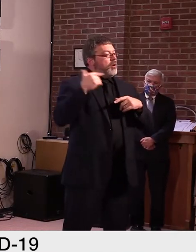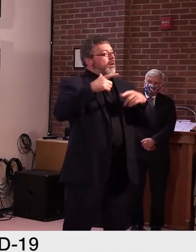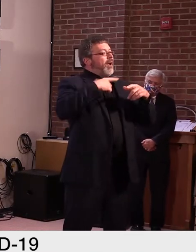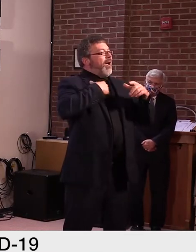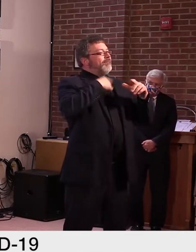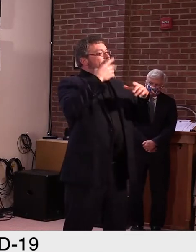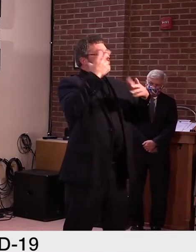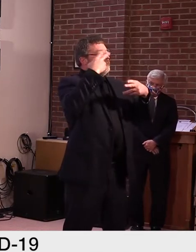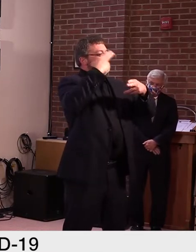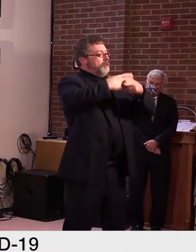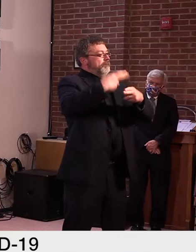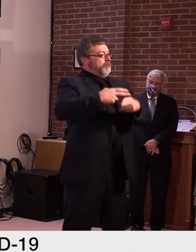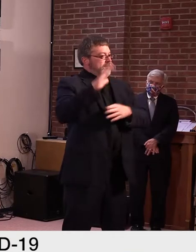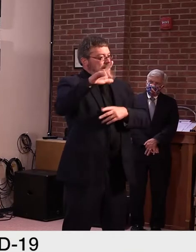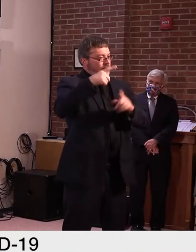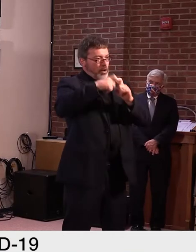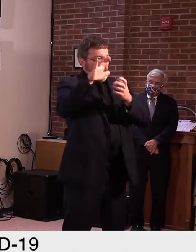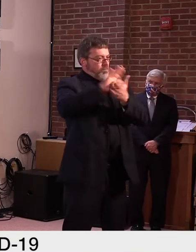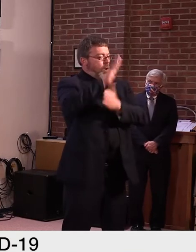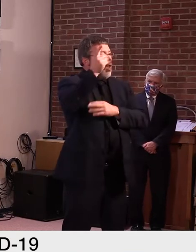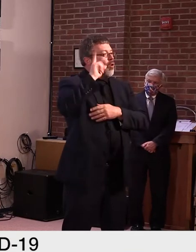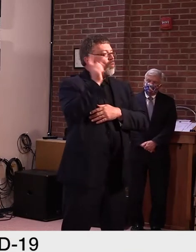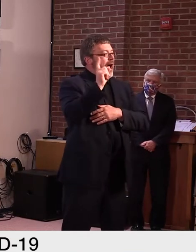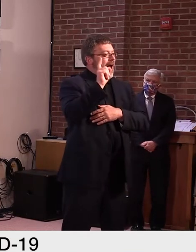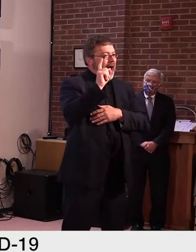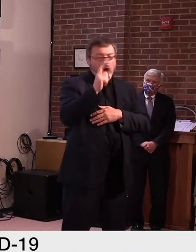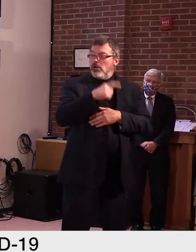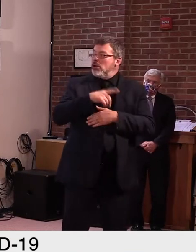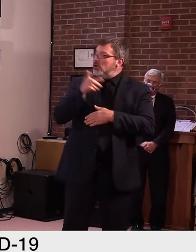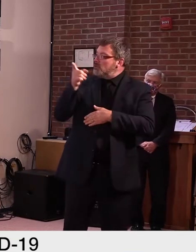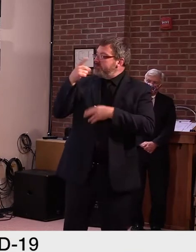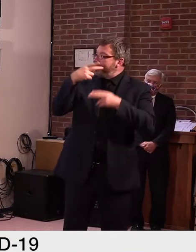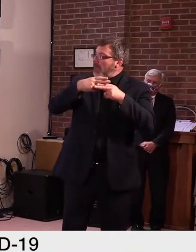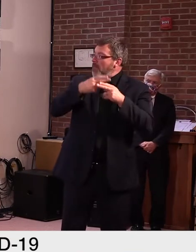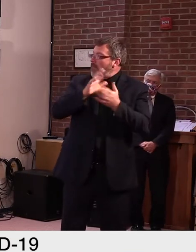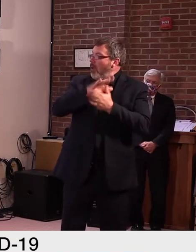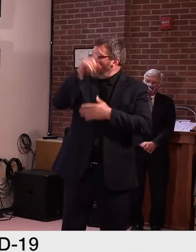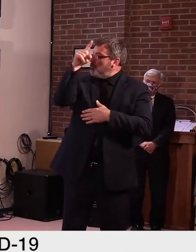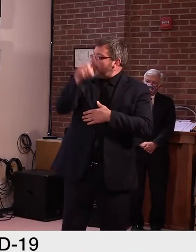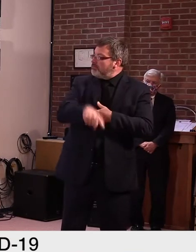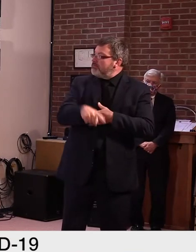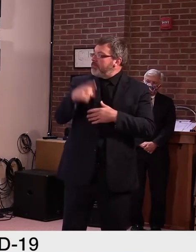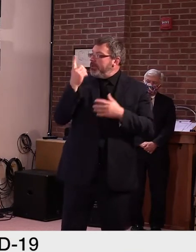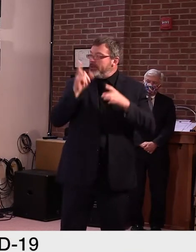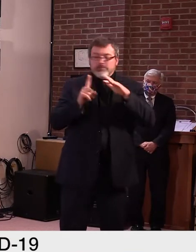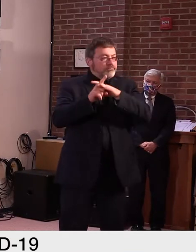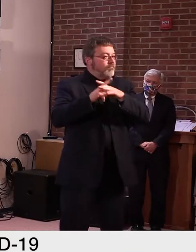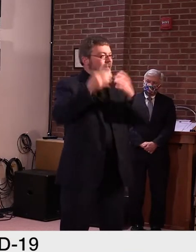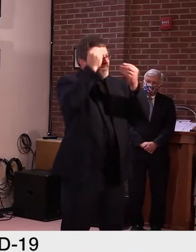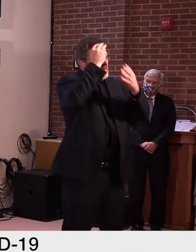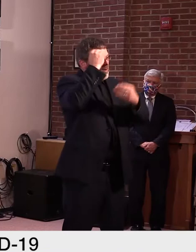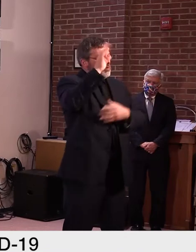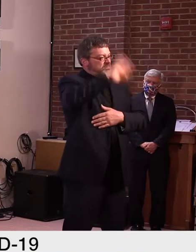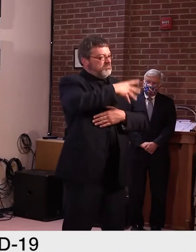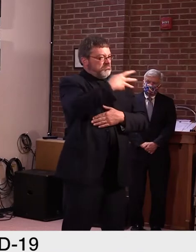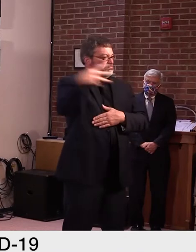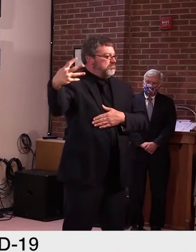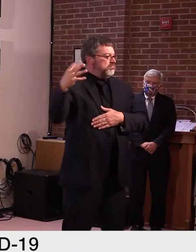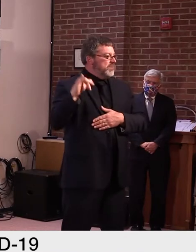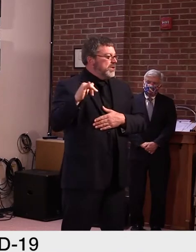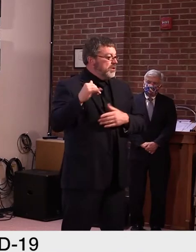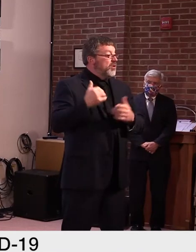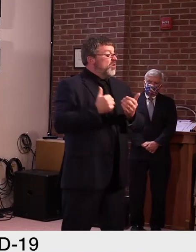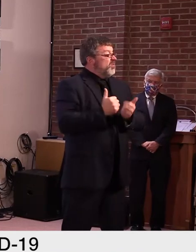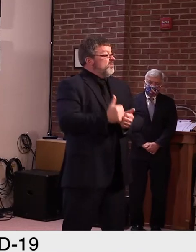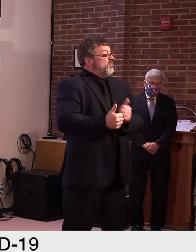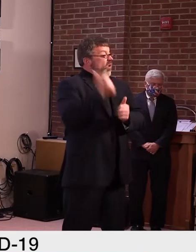by test and positivity number. I should note that almost all of the colleges have public dashboards or public information. They've done a very good job